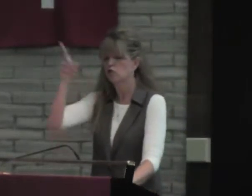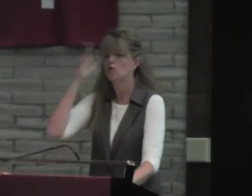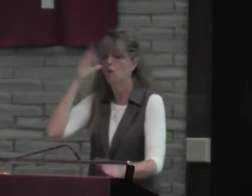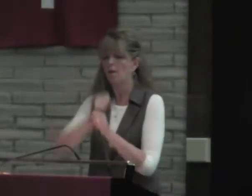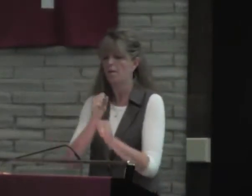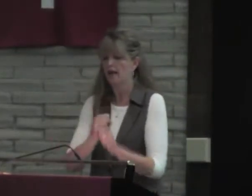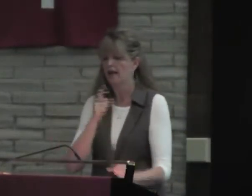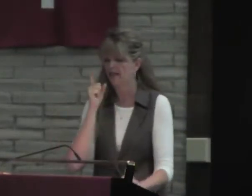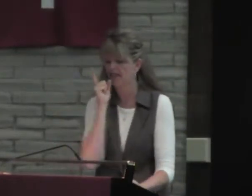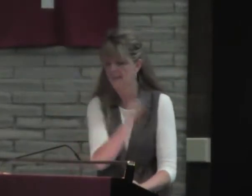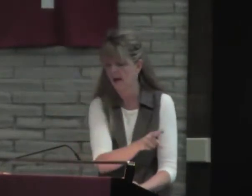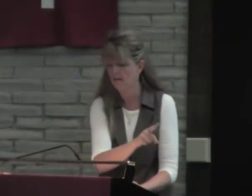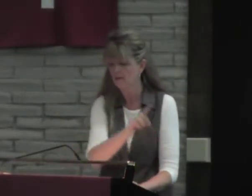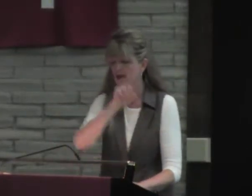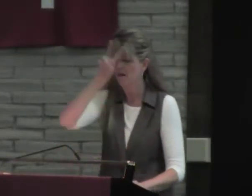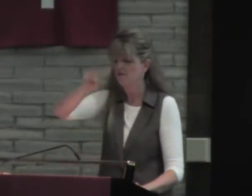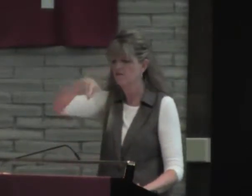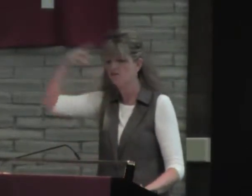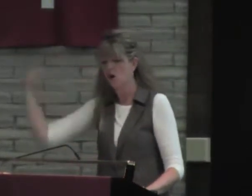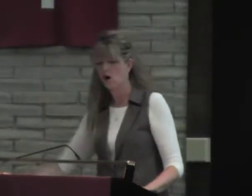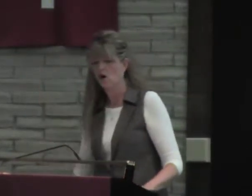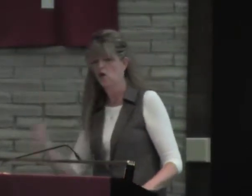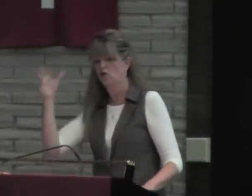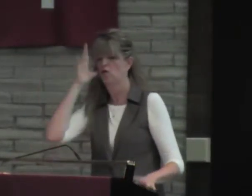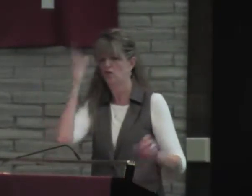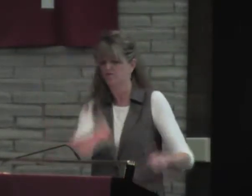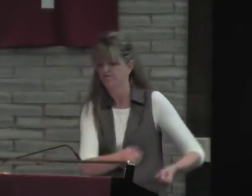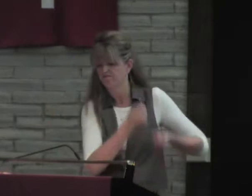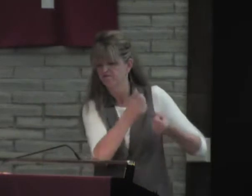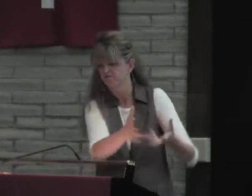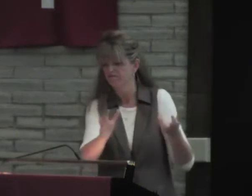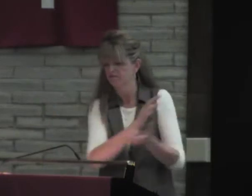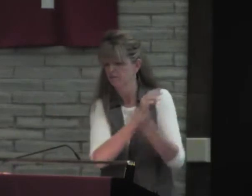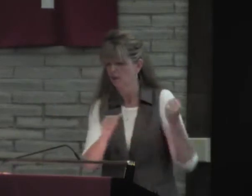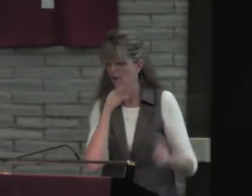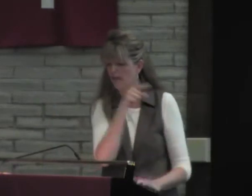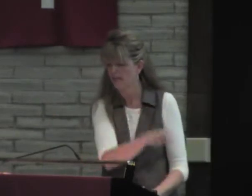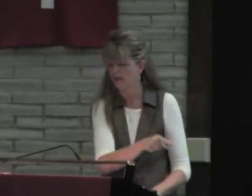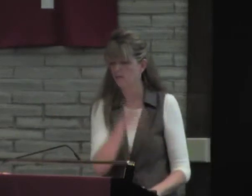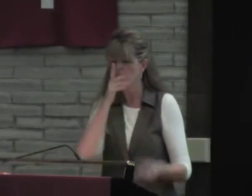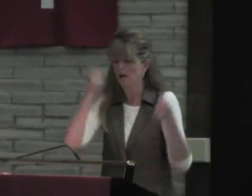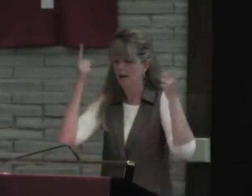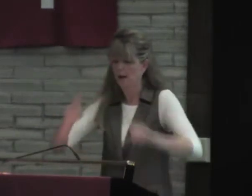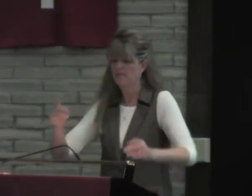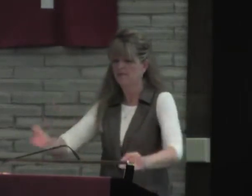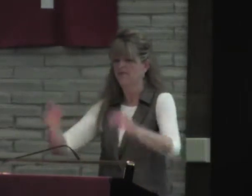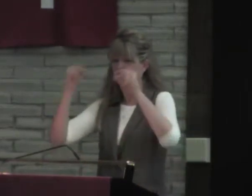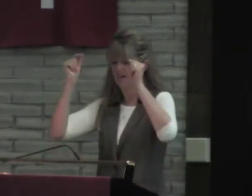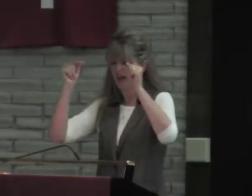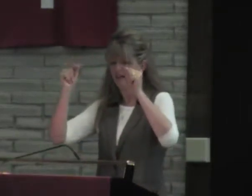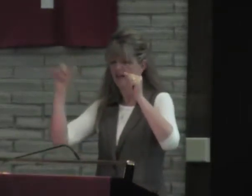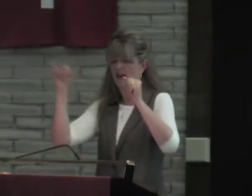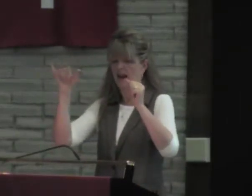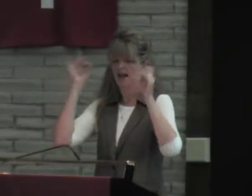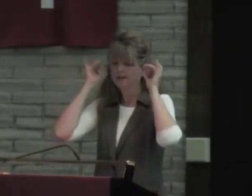The man says, Surely you place them on slippery ground. You cast them down to ruin. How suddenly are they